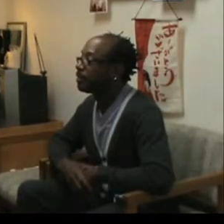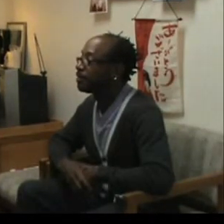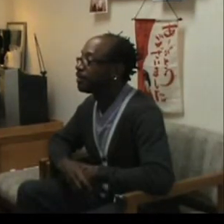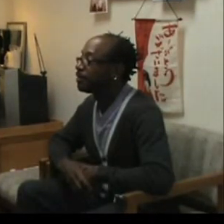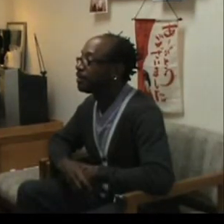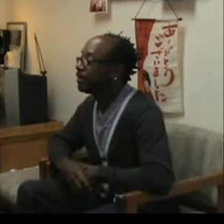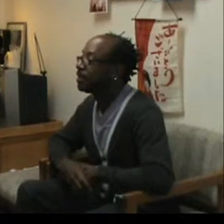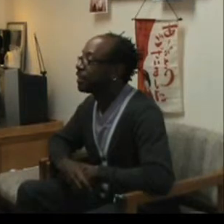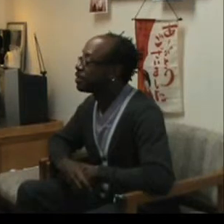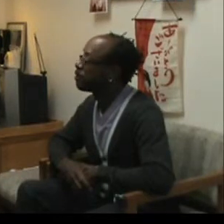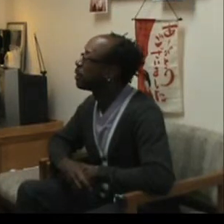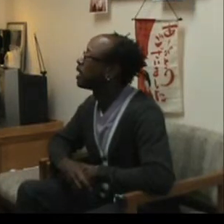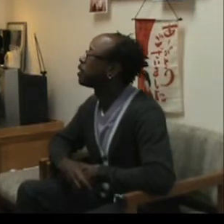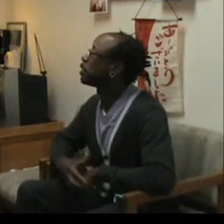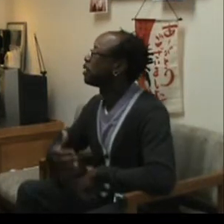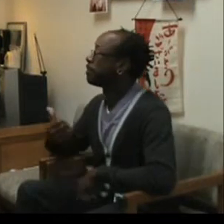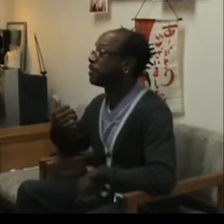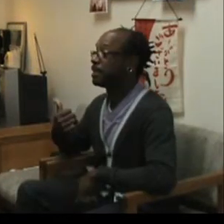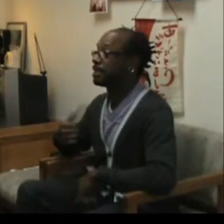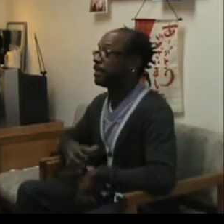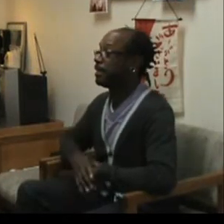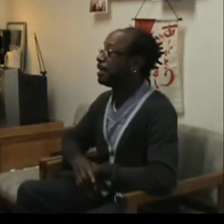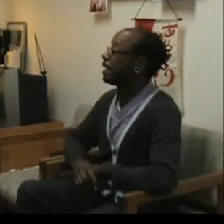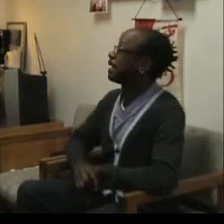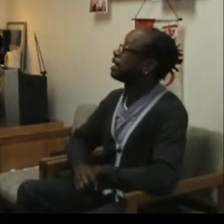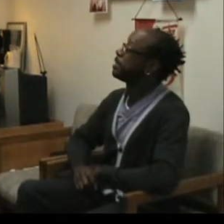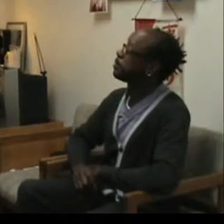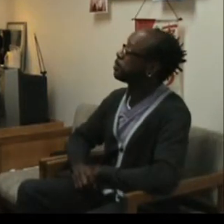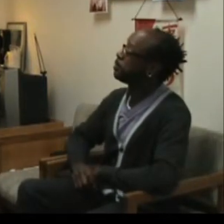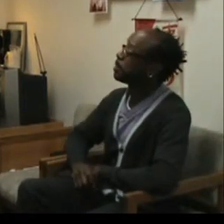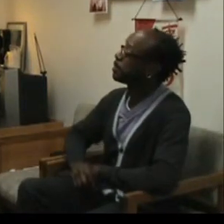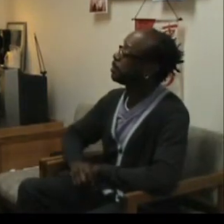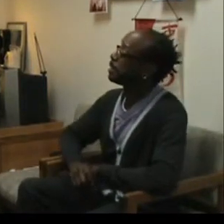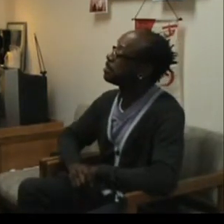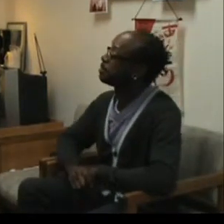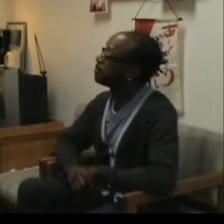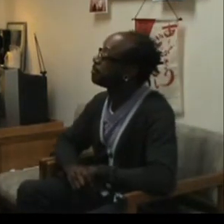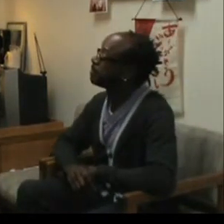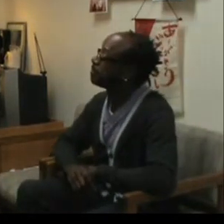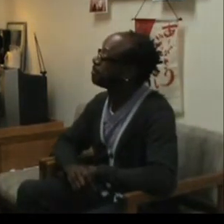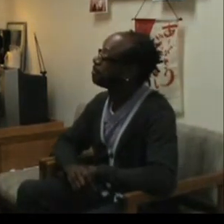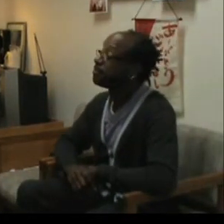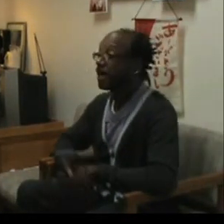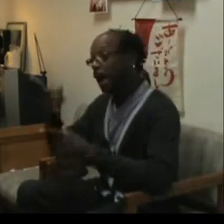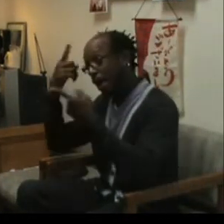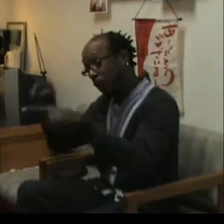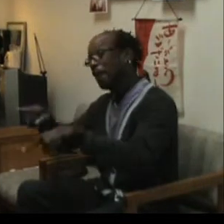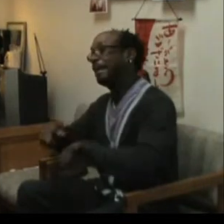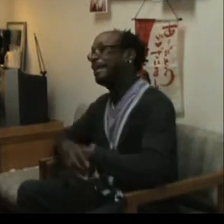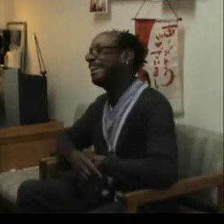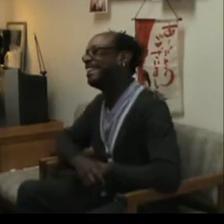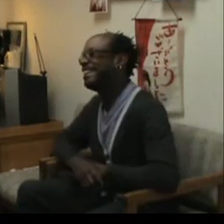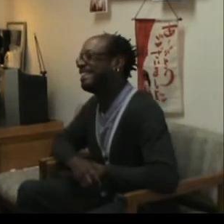So, they should require learning of this in like elementary school, middle school and high school. I agree. I agree. Yeah.